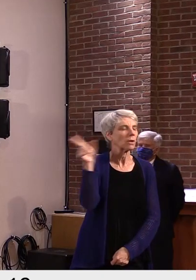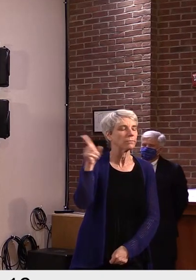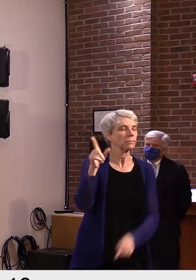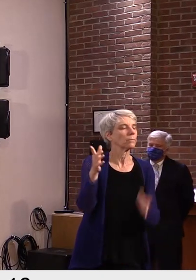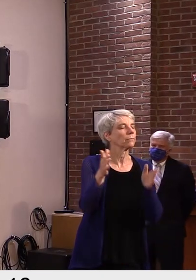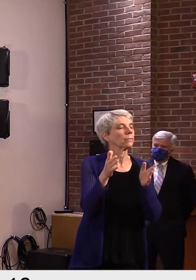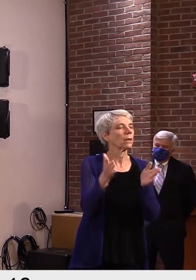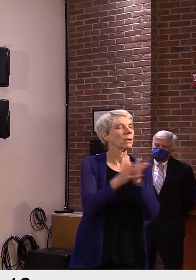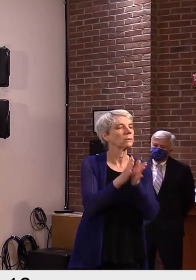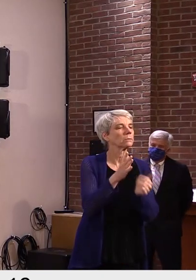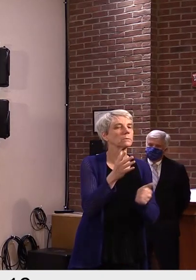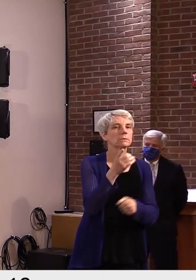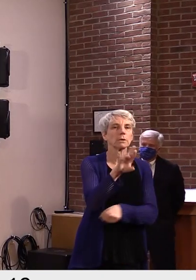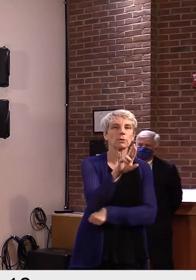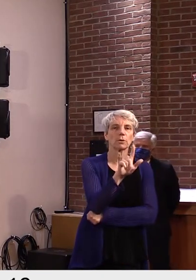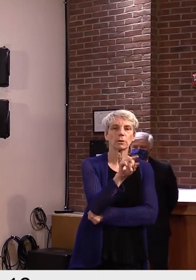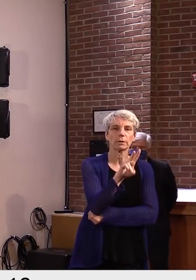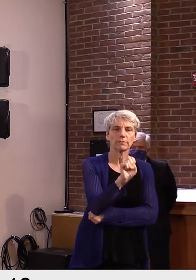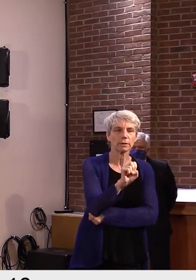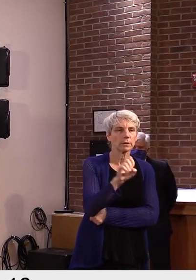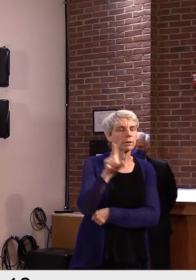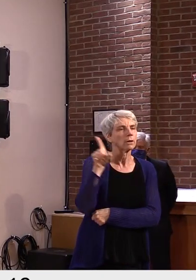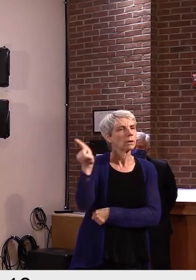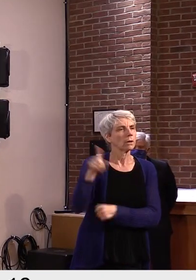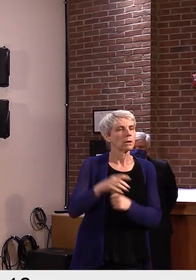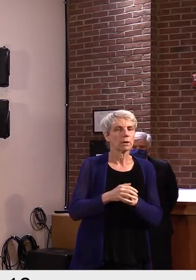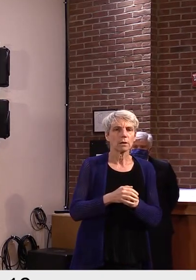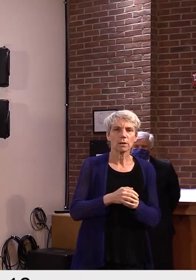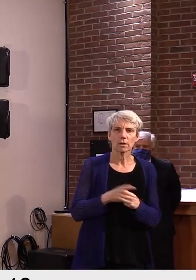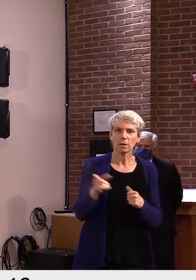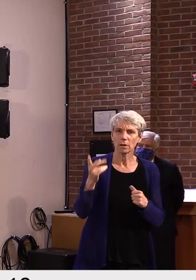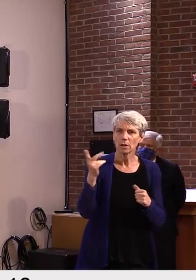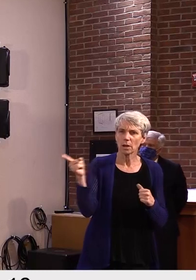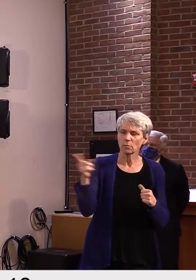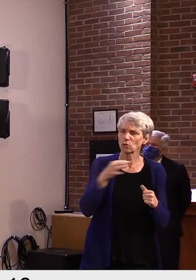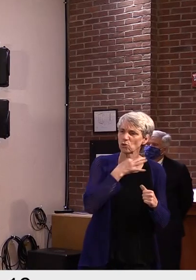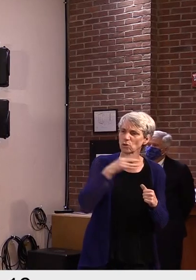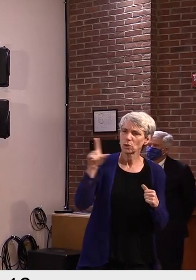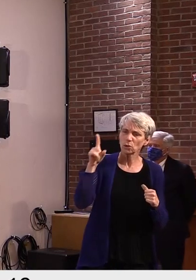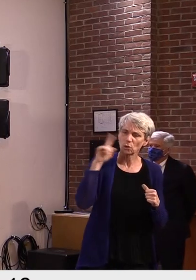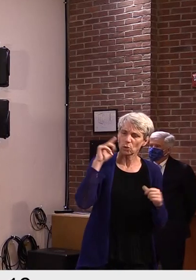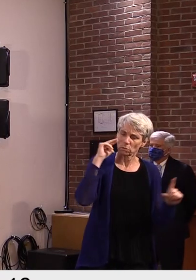look at the so-called Russian vaccine?